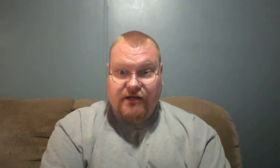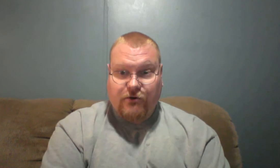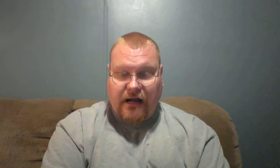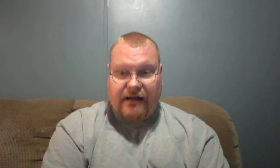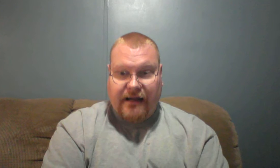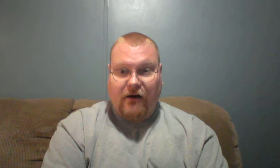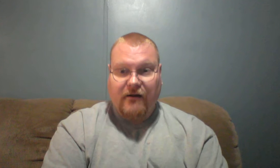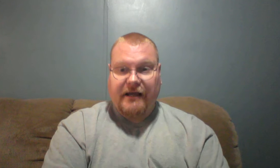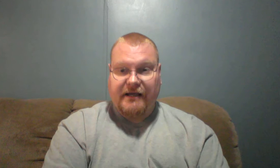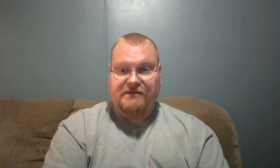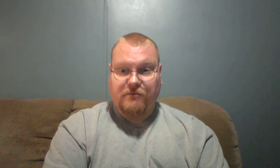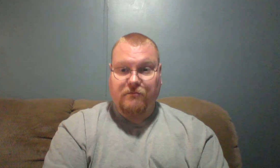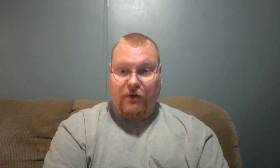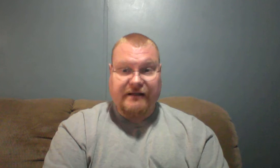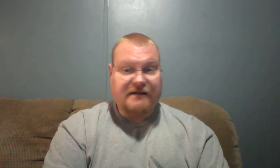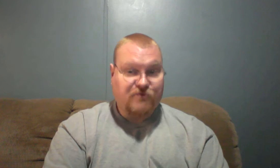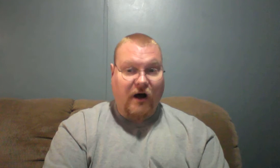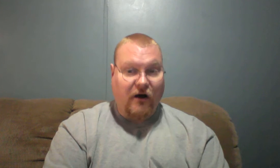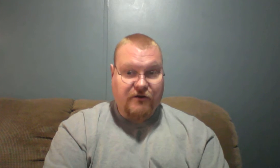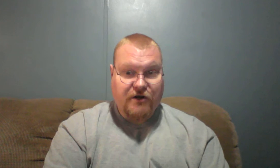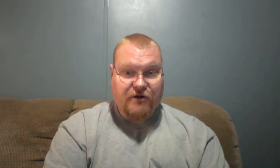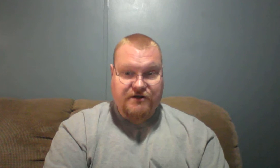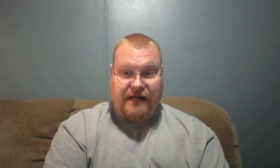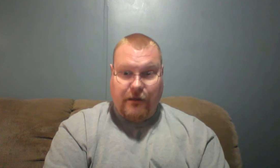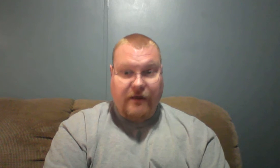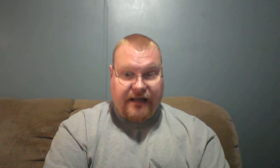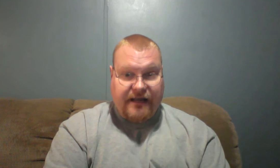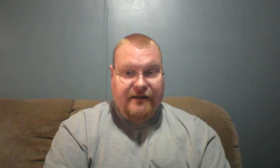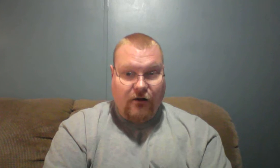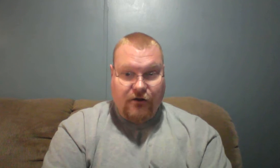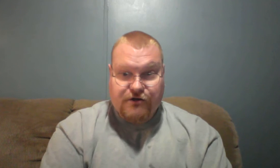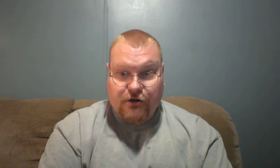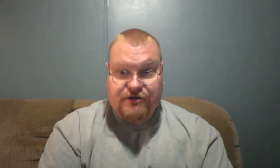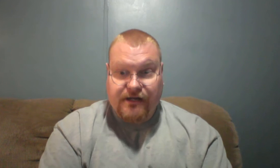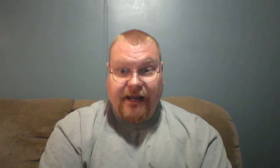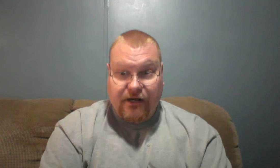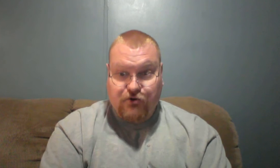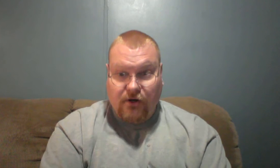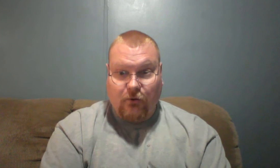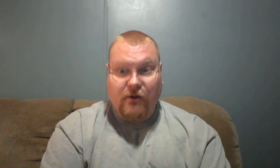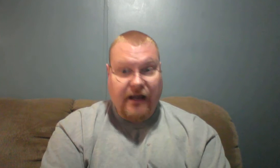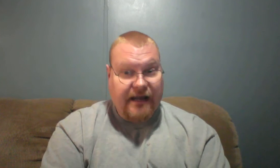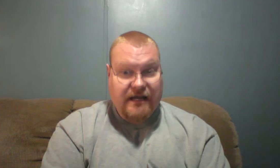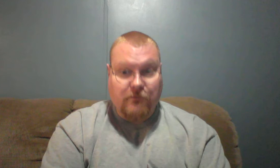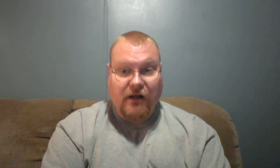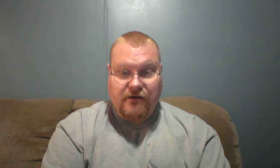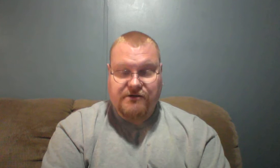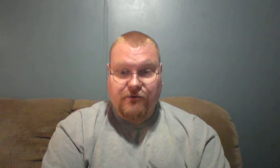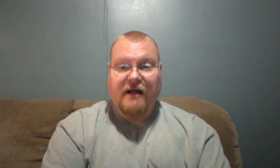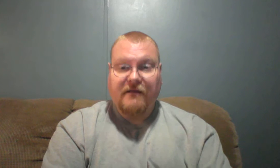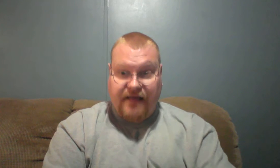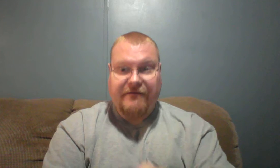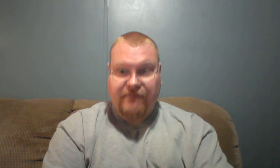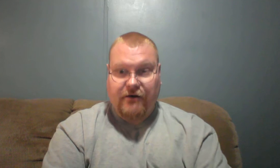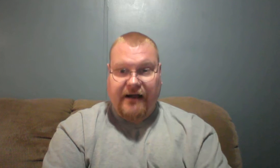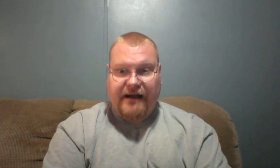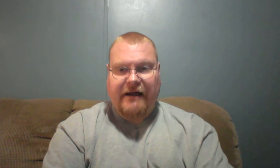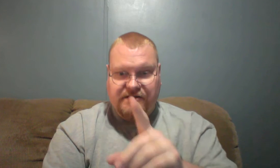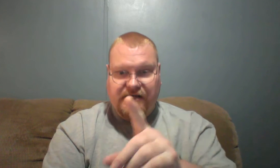do right now is bring this to all the churches. That way they can get all the churches in trouble and get them a lawsuit. Thankfully, right now, as long